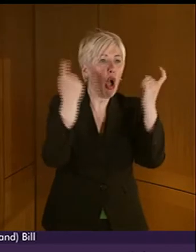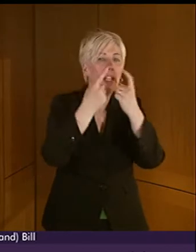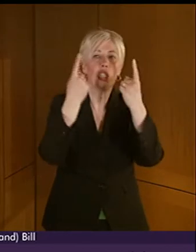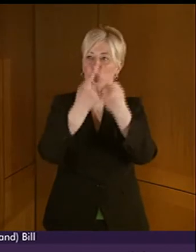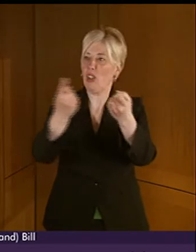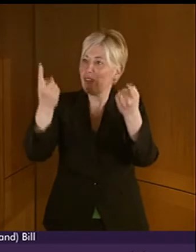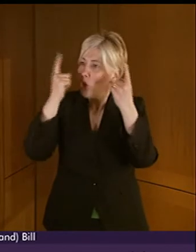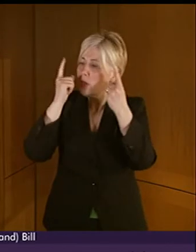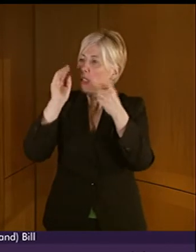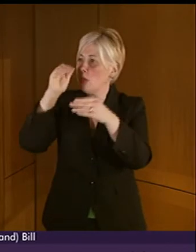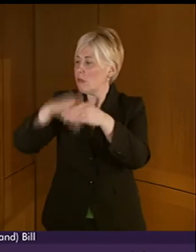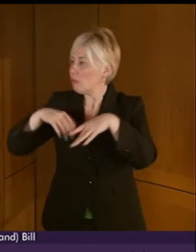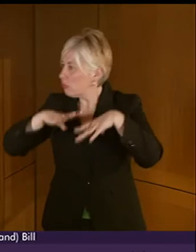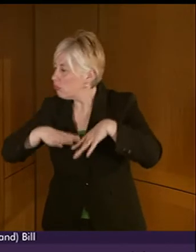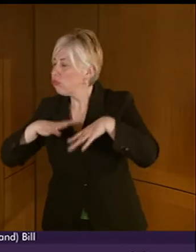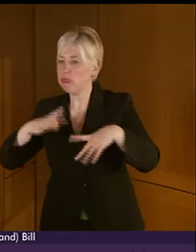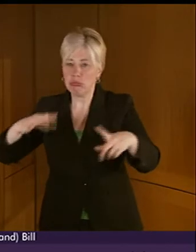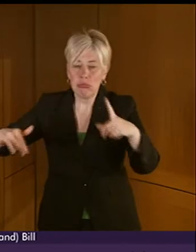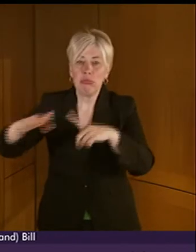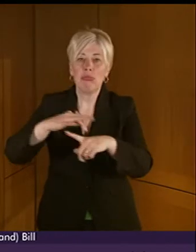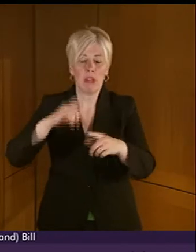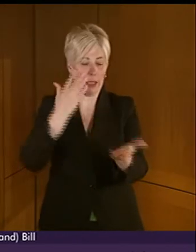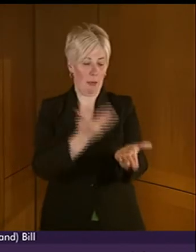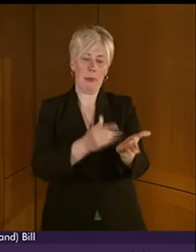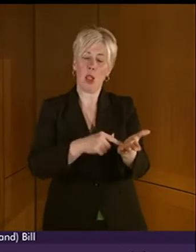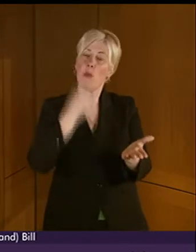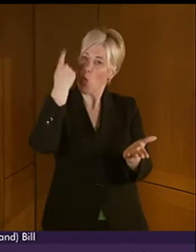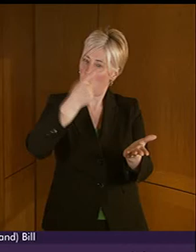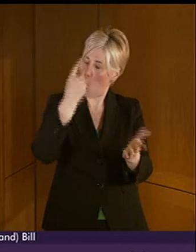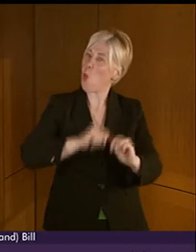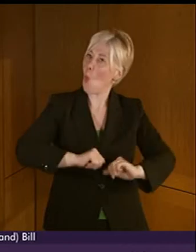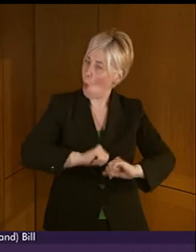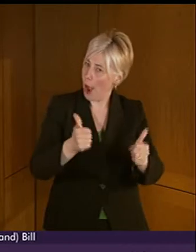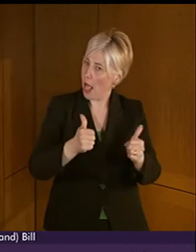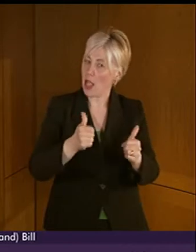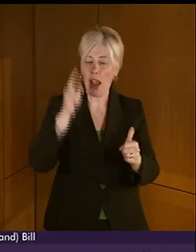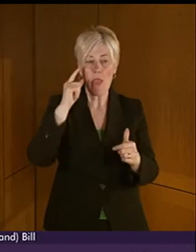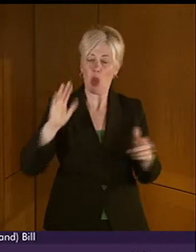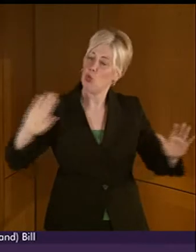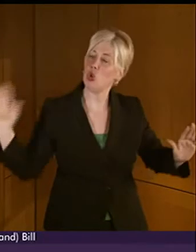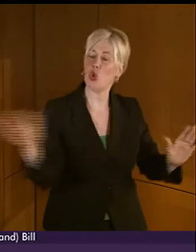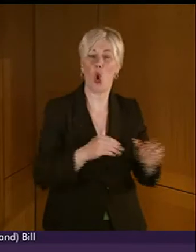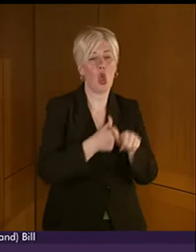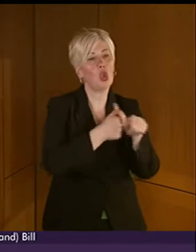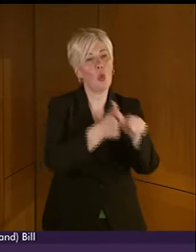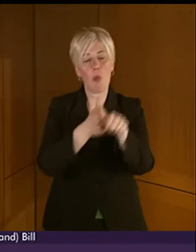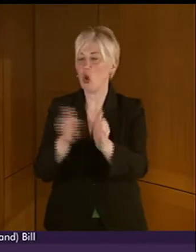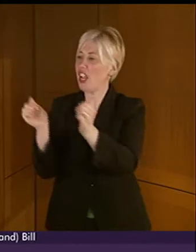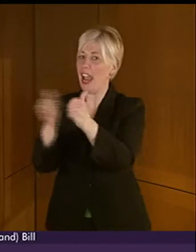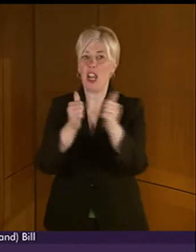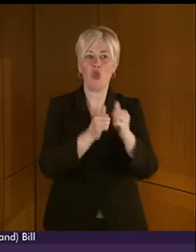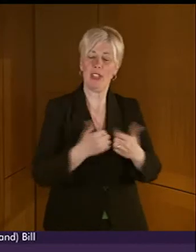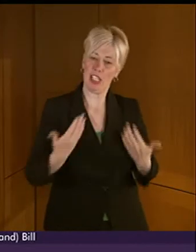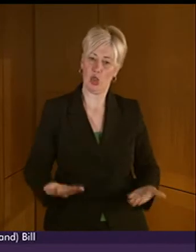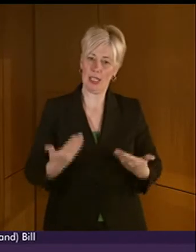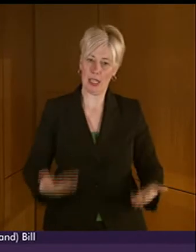I believe that this Bill is a well-thought-out one and should be supported by all parties across the Chamber today. Thank you very much. I remind